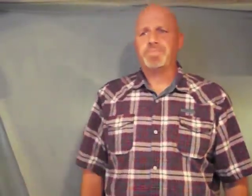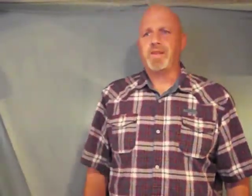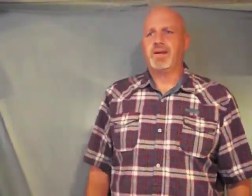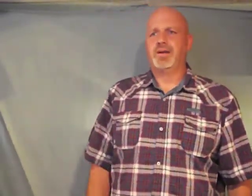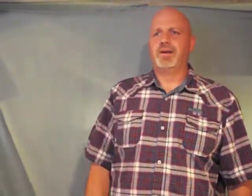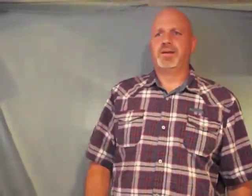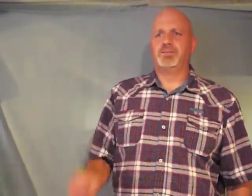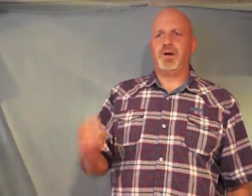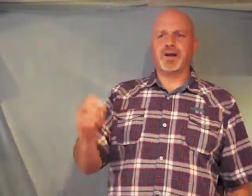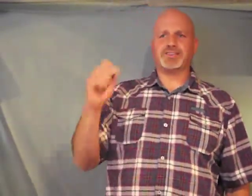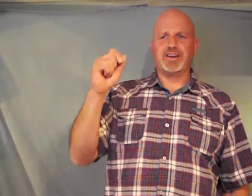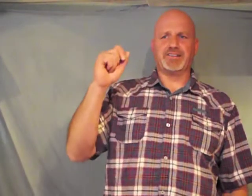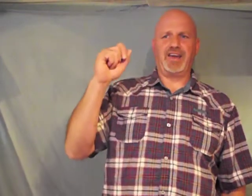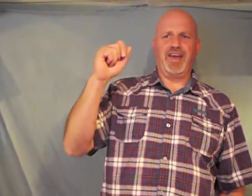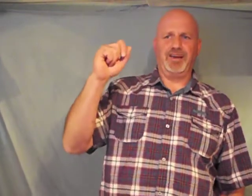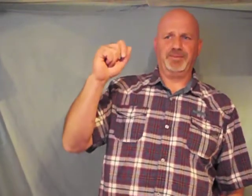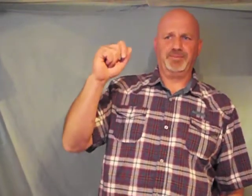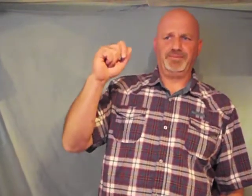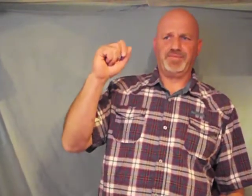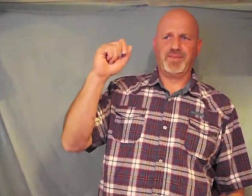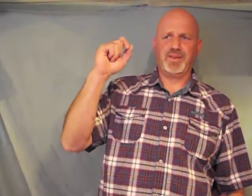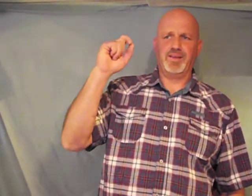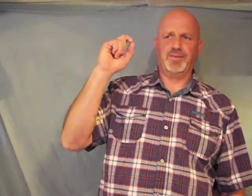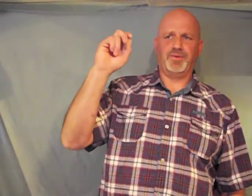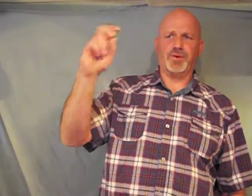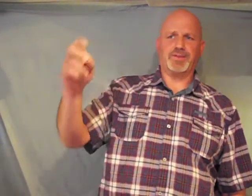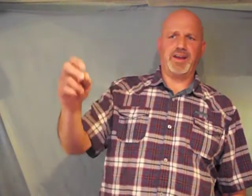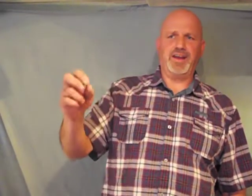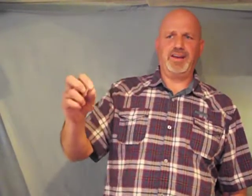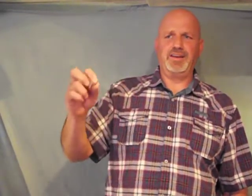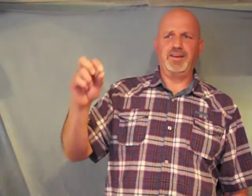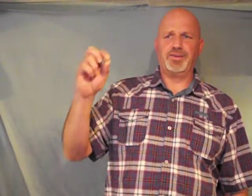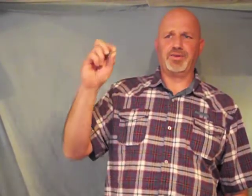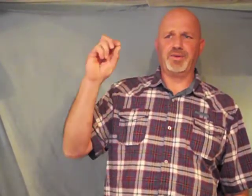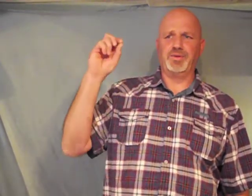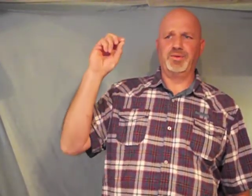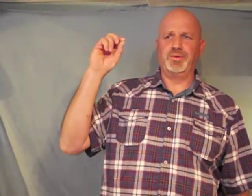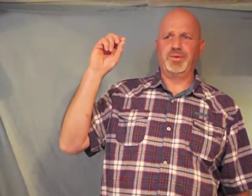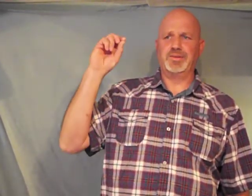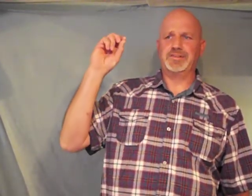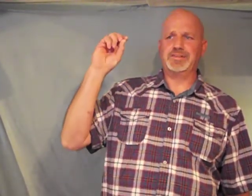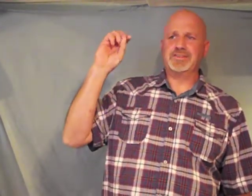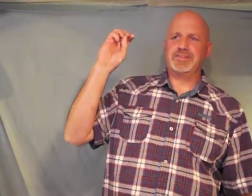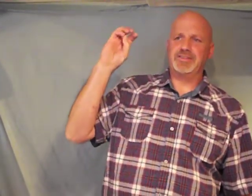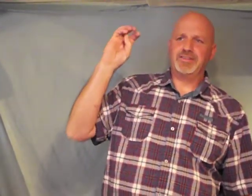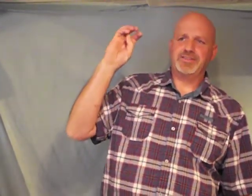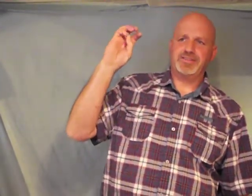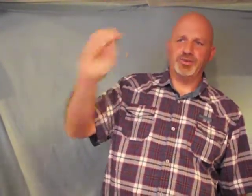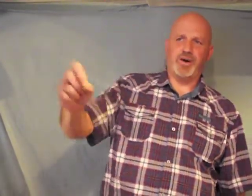mark 16 14 through 20